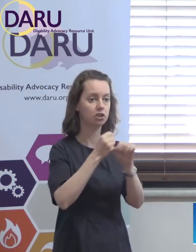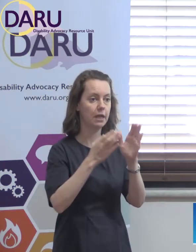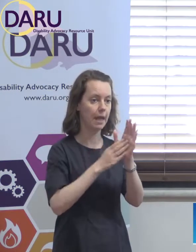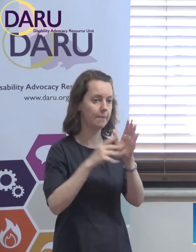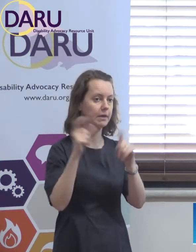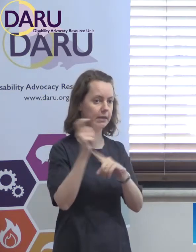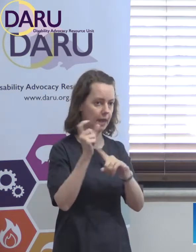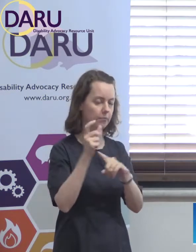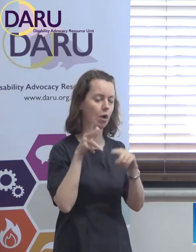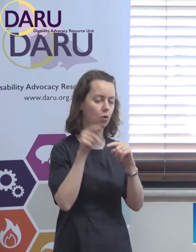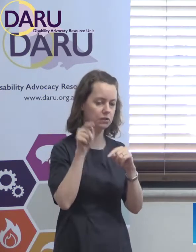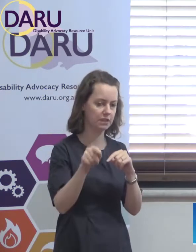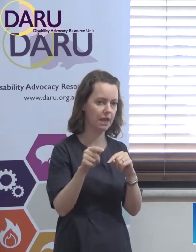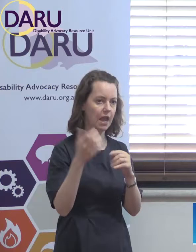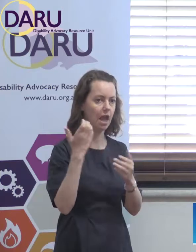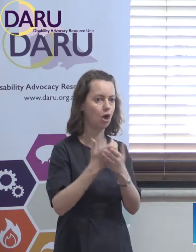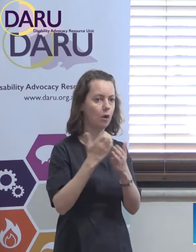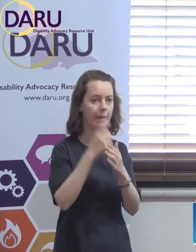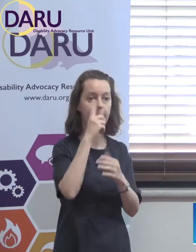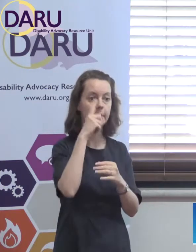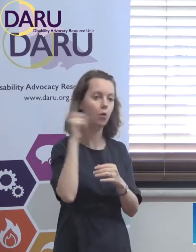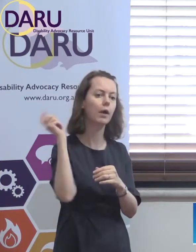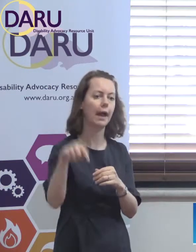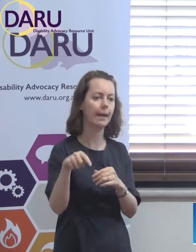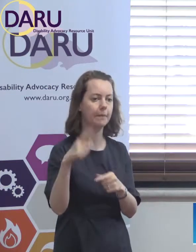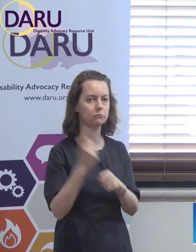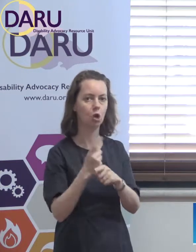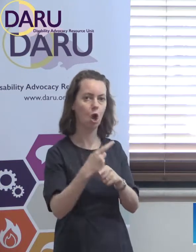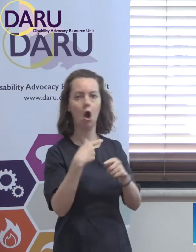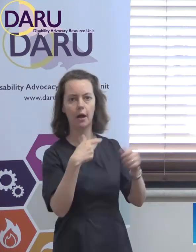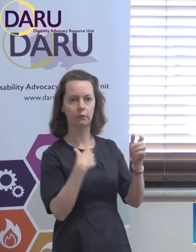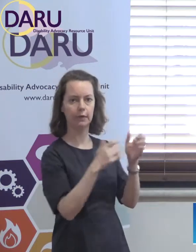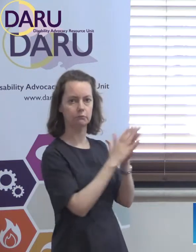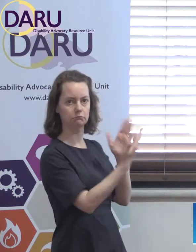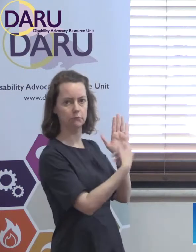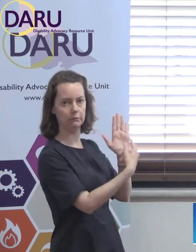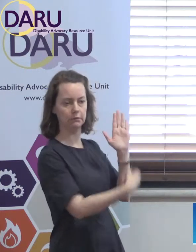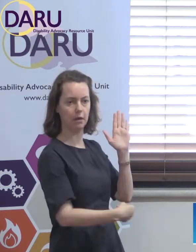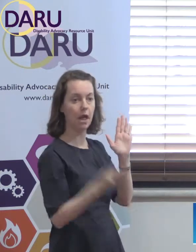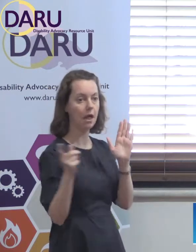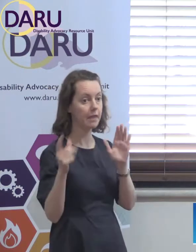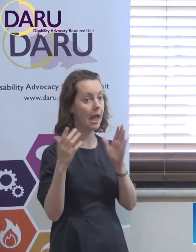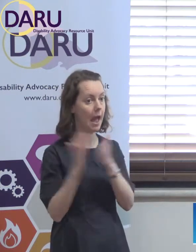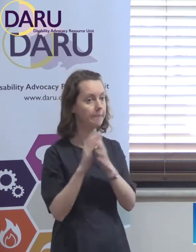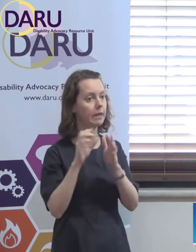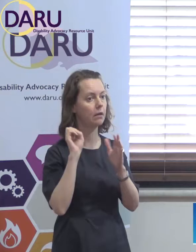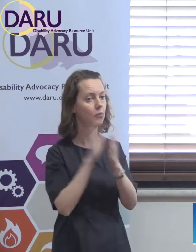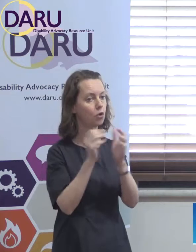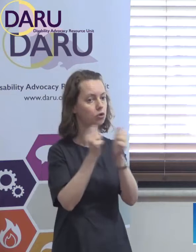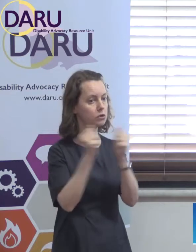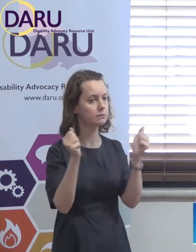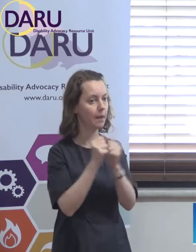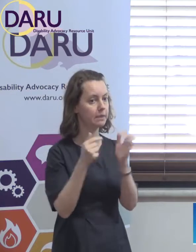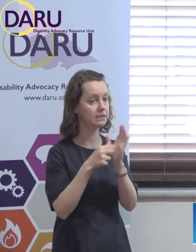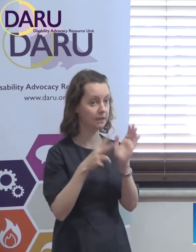and the economists, because they're based in Canberra, were able to come and speak to it. They are happy to do media. So, if you do want